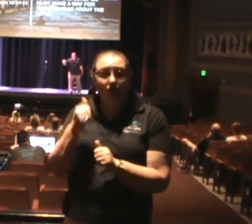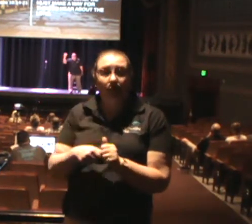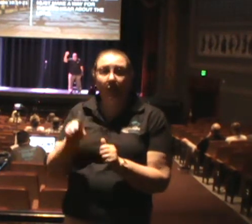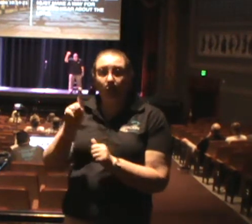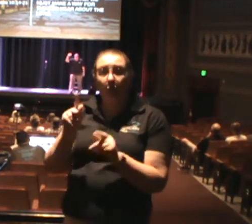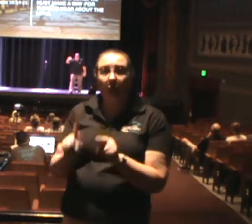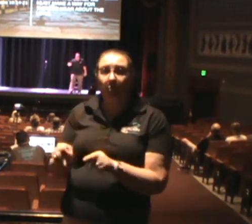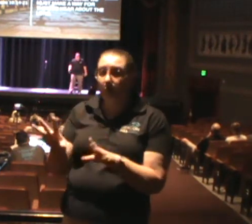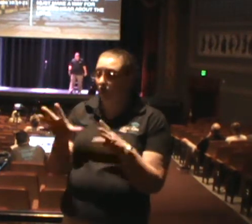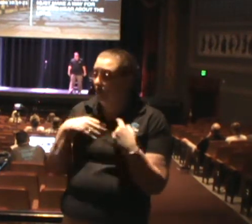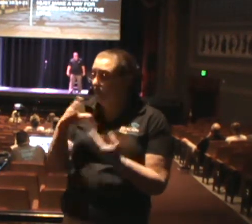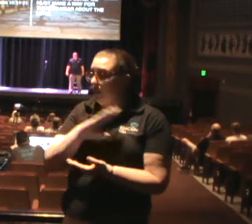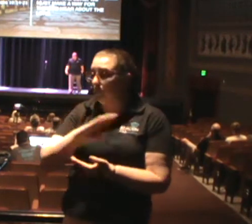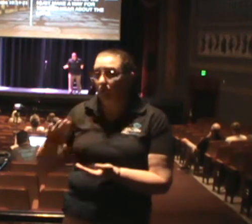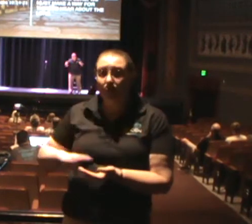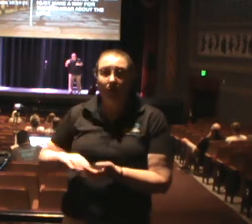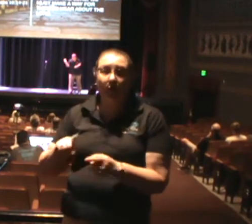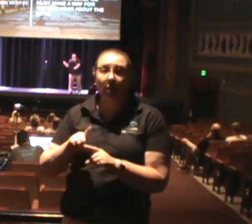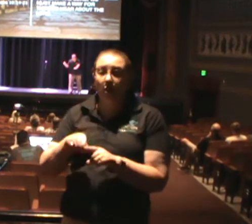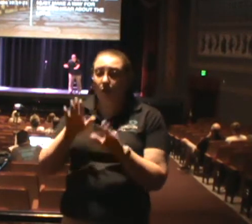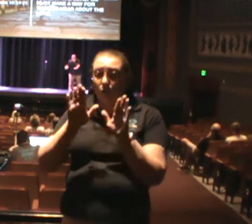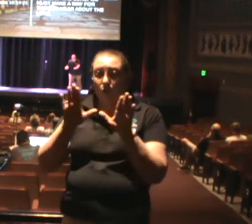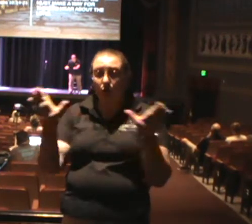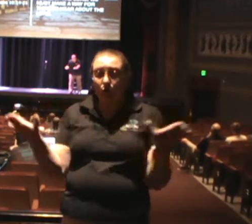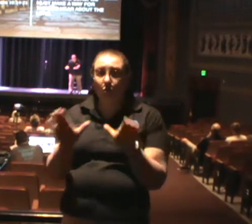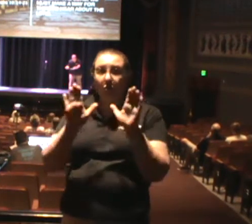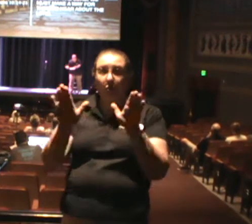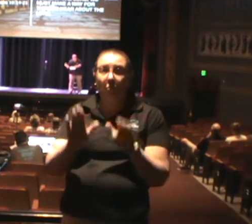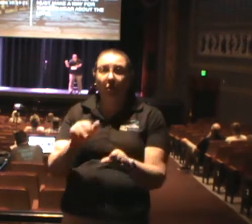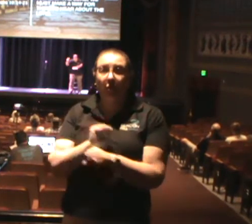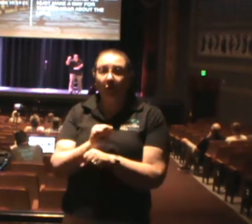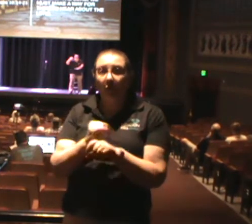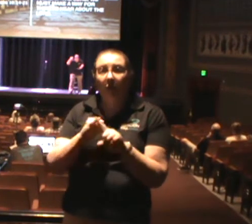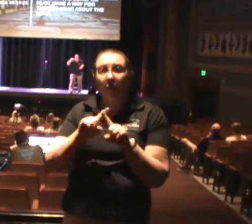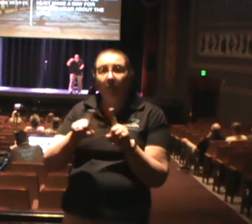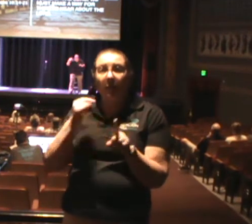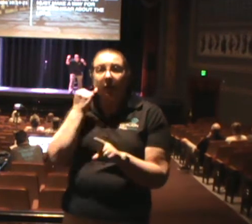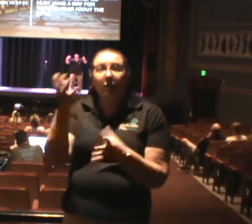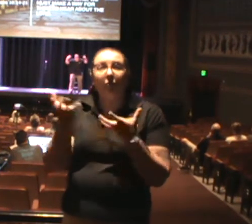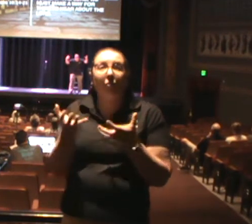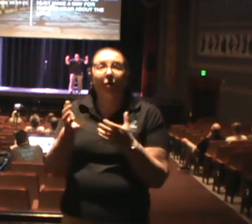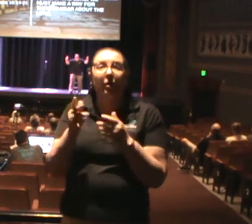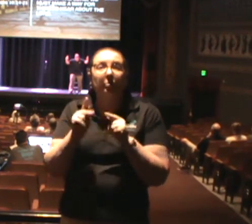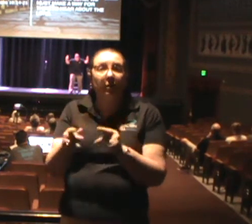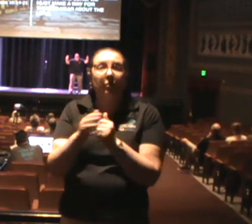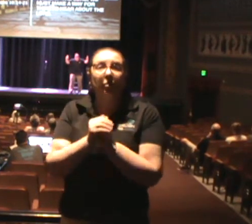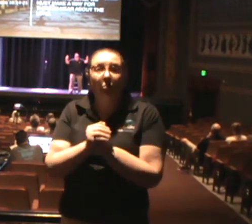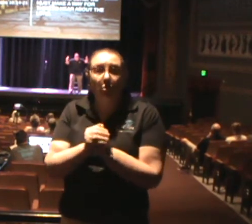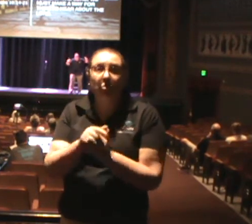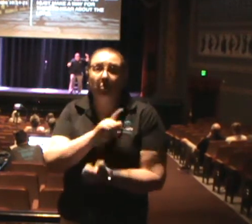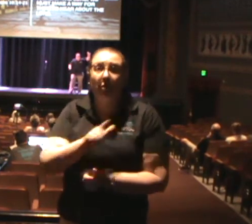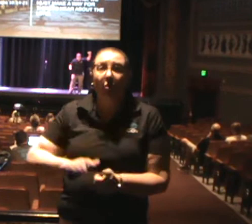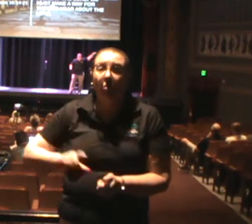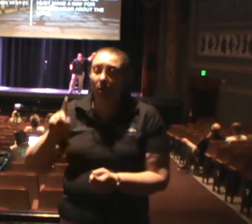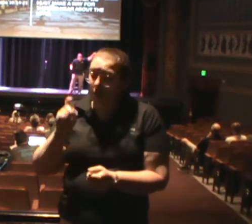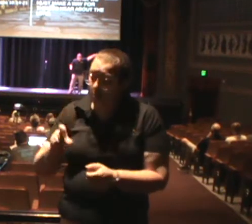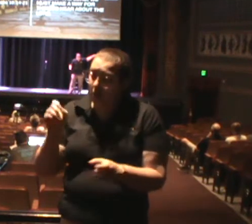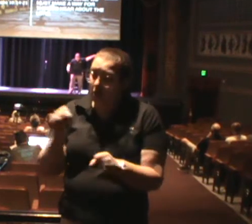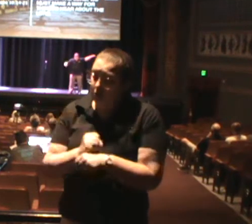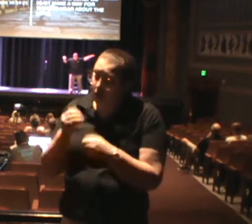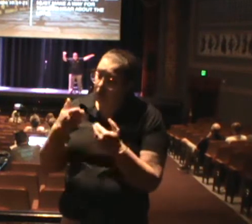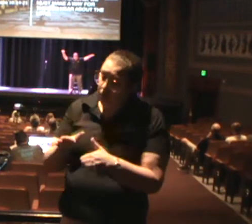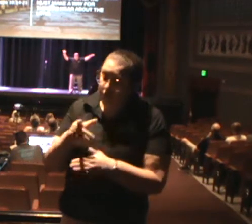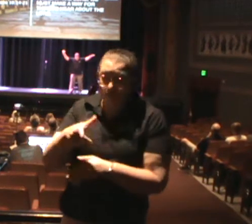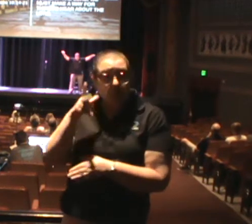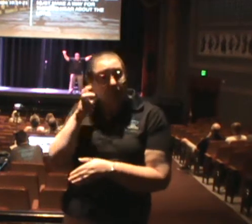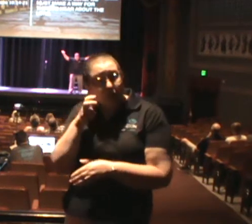So they're doing a great work. But if we want people to worship the Lord, we must make a way for them to hear about the Lord. So one who knows the